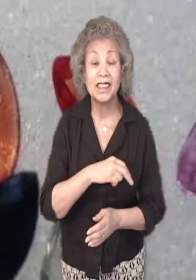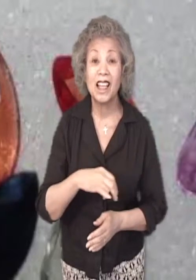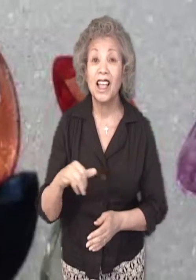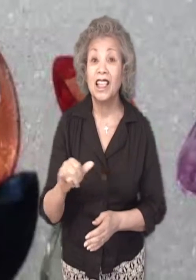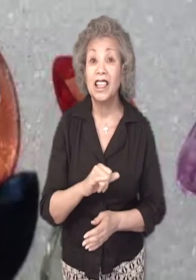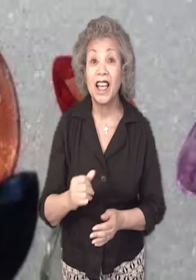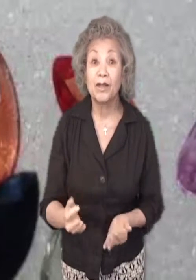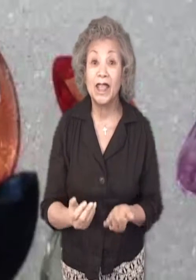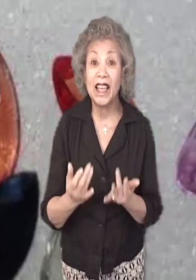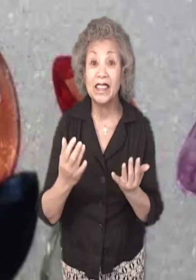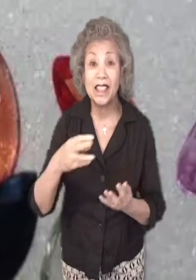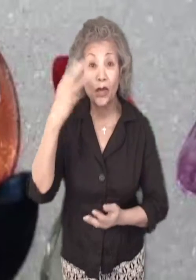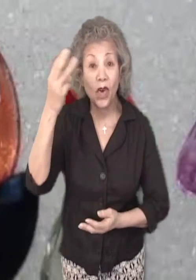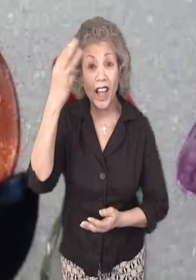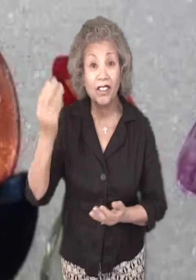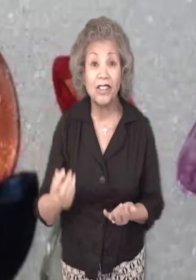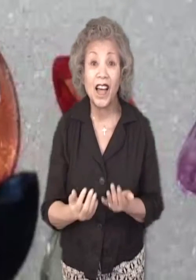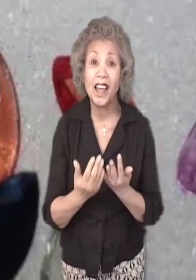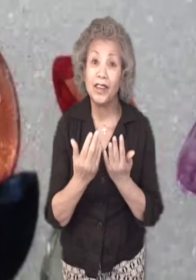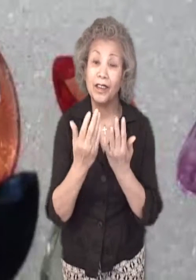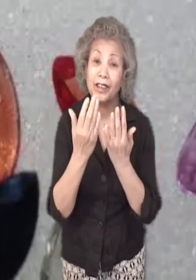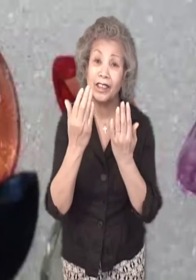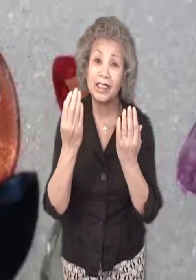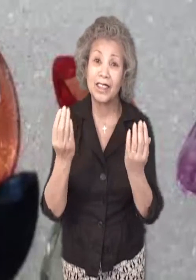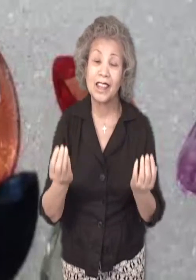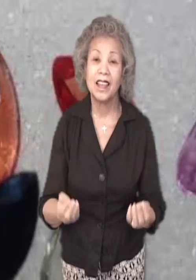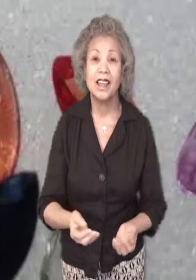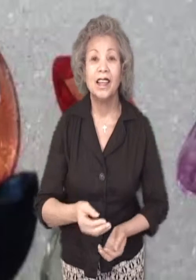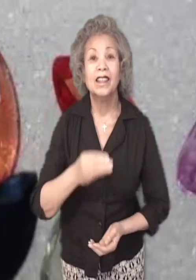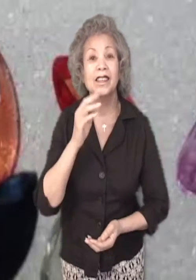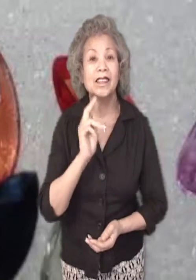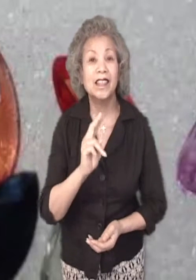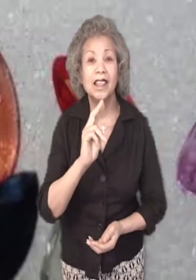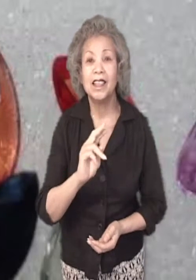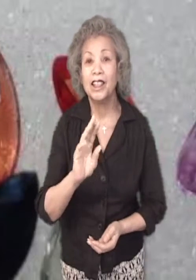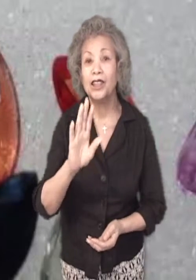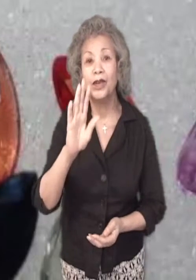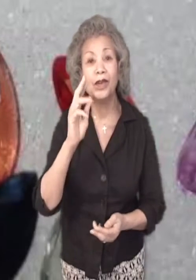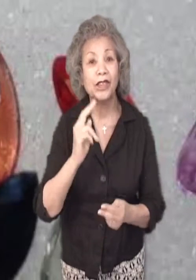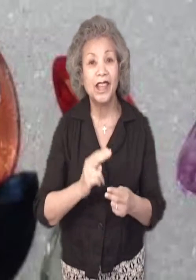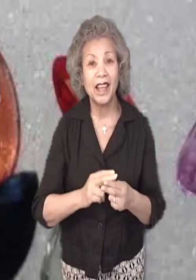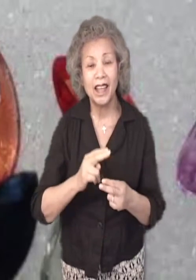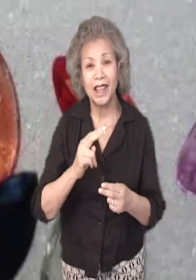like blazing wildfires singing your name.